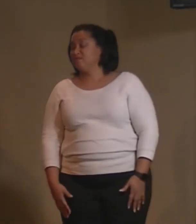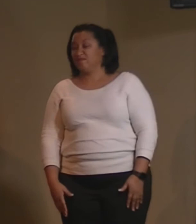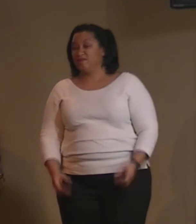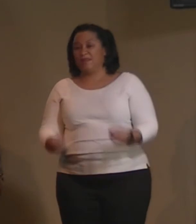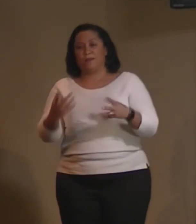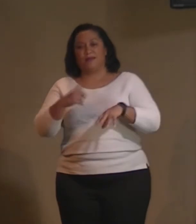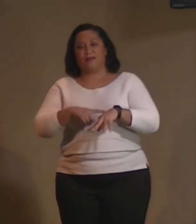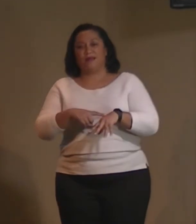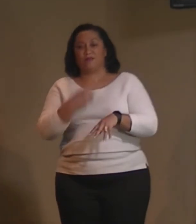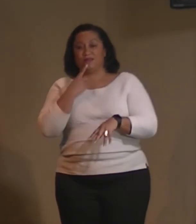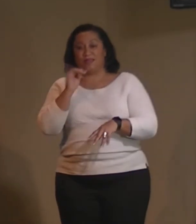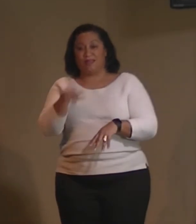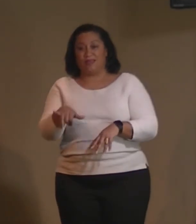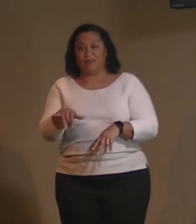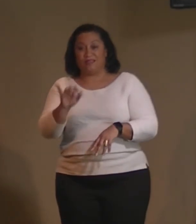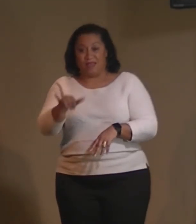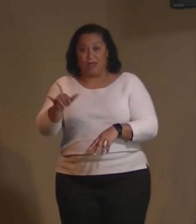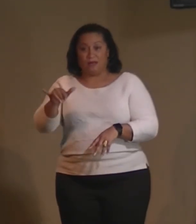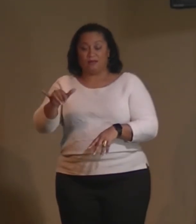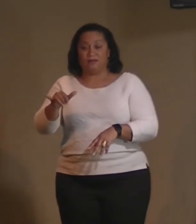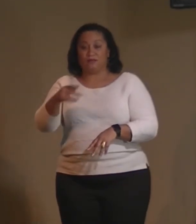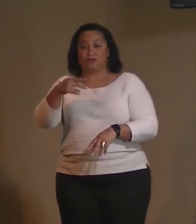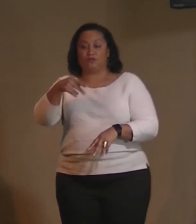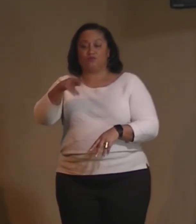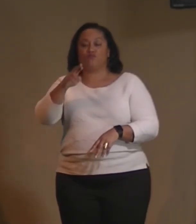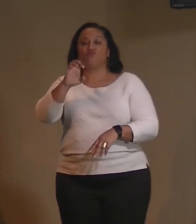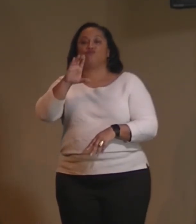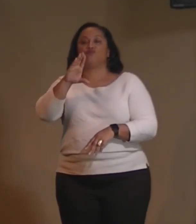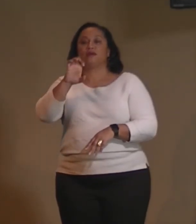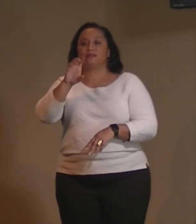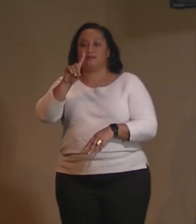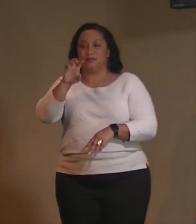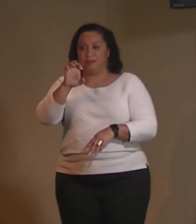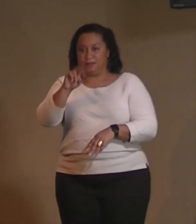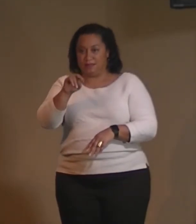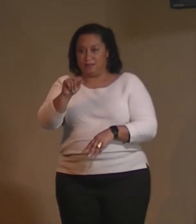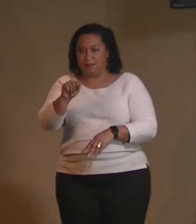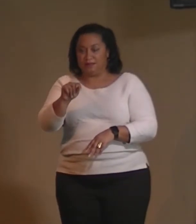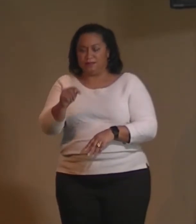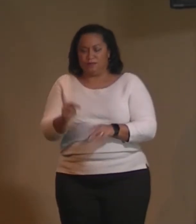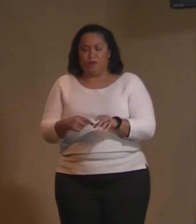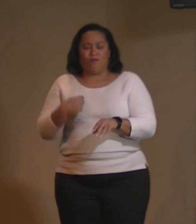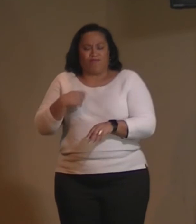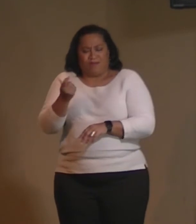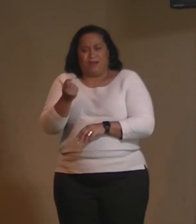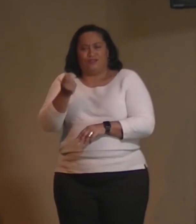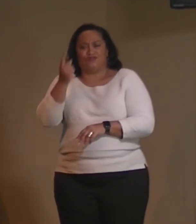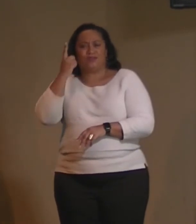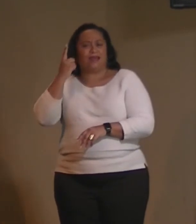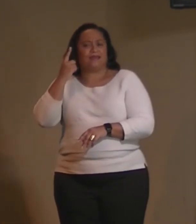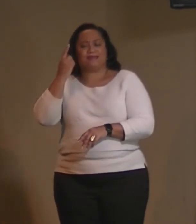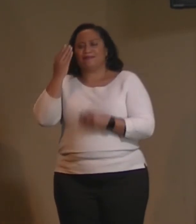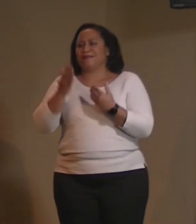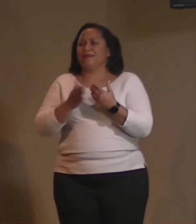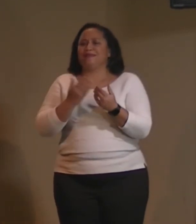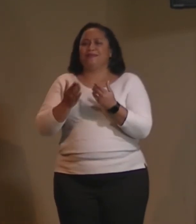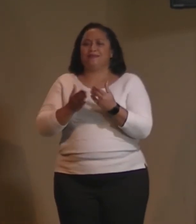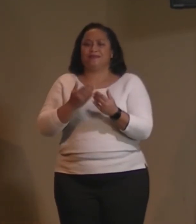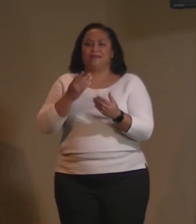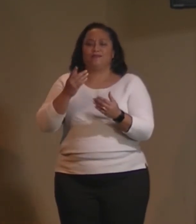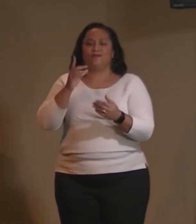That's precedent. And I understand it's for ease of communication sometimes.